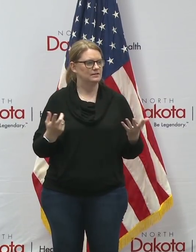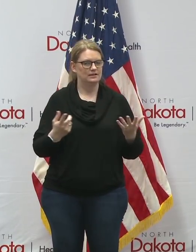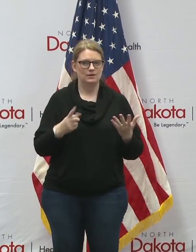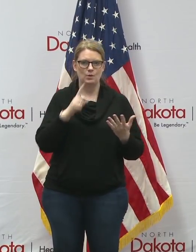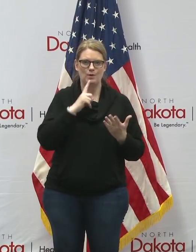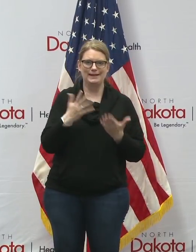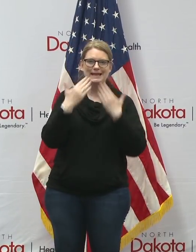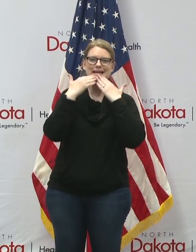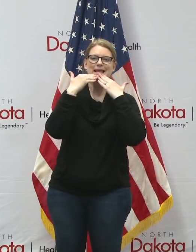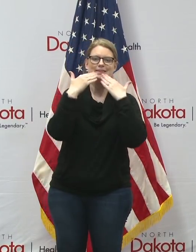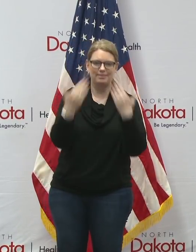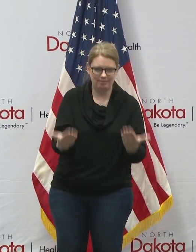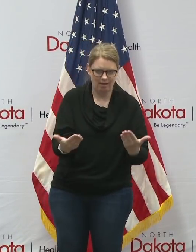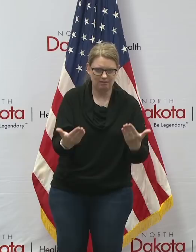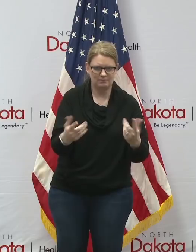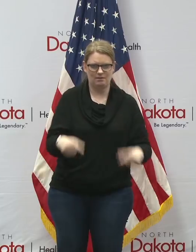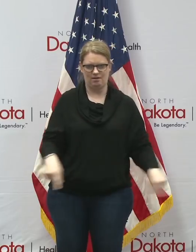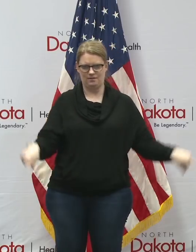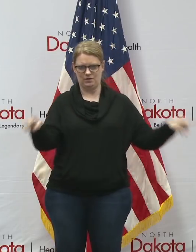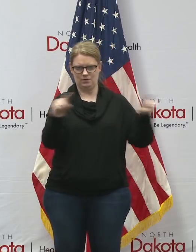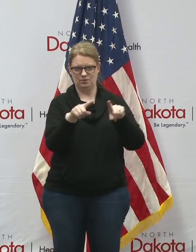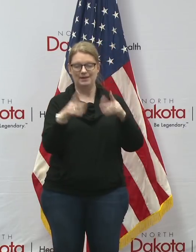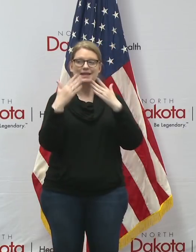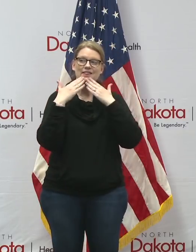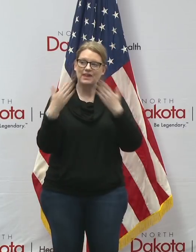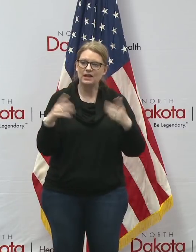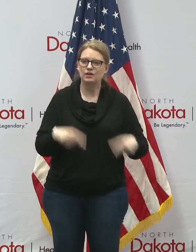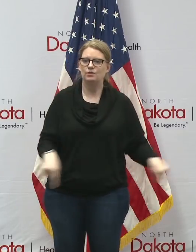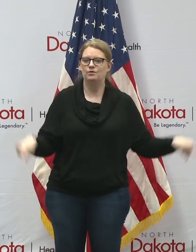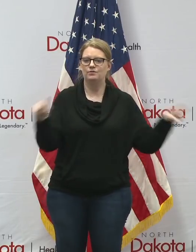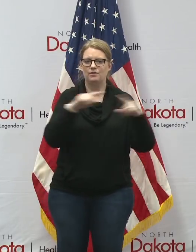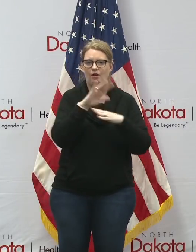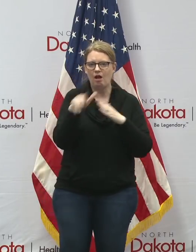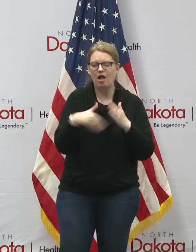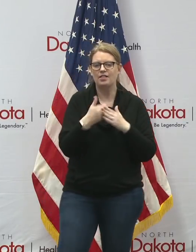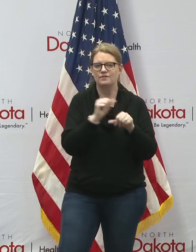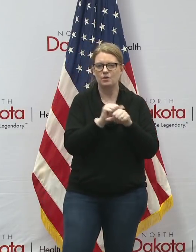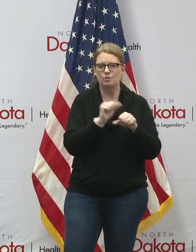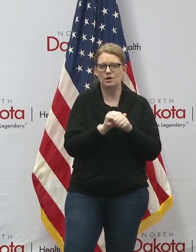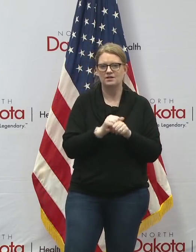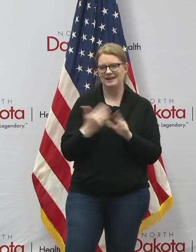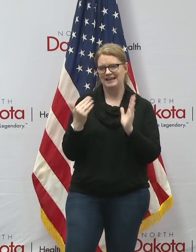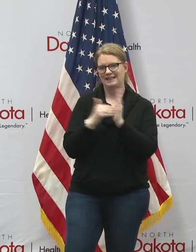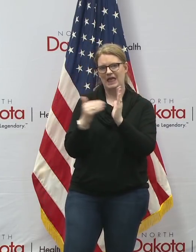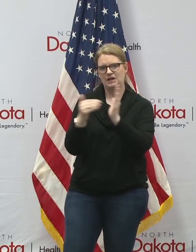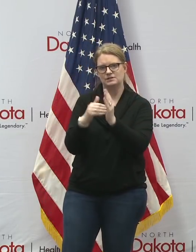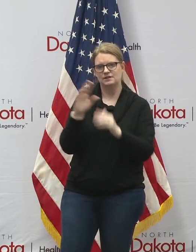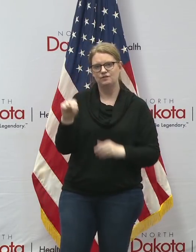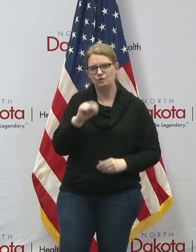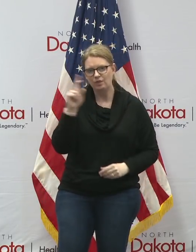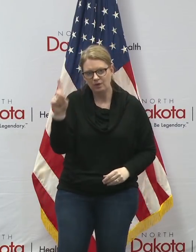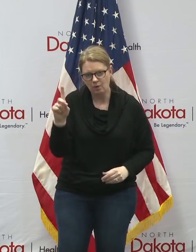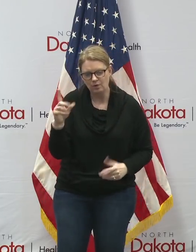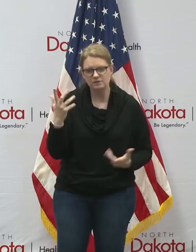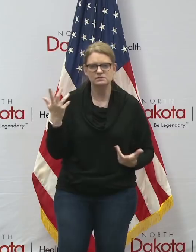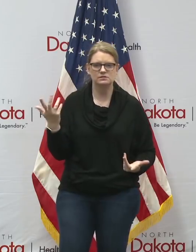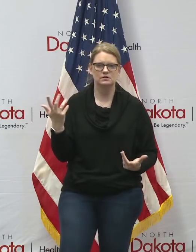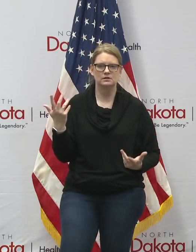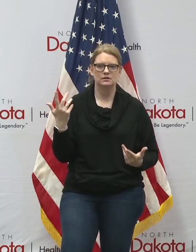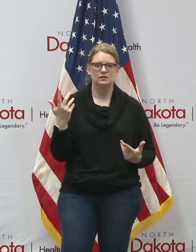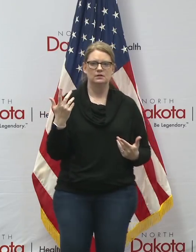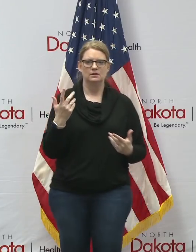thank everybody for all of the work that they're doing the thousands of north dakotans who are doing exactly what they